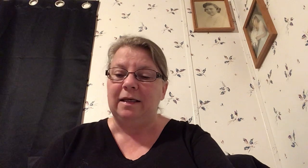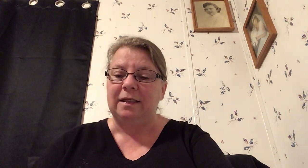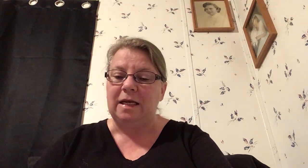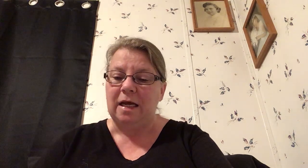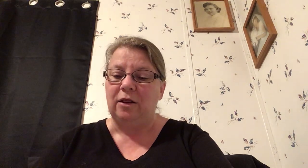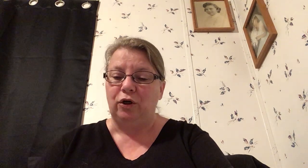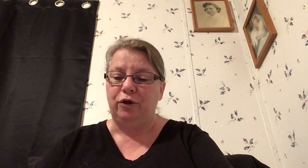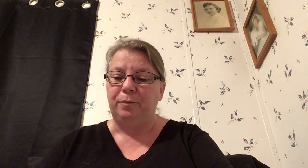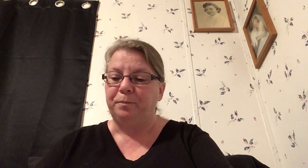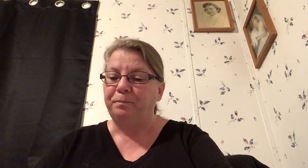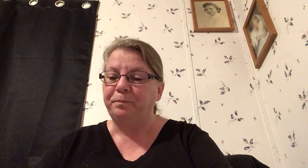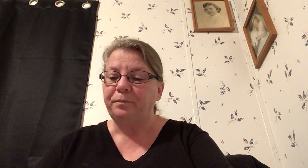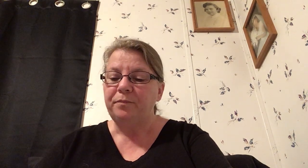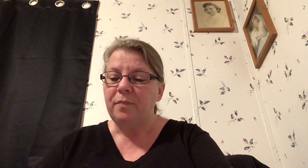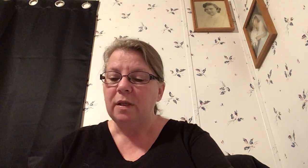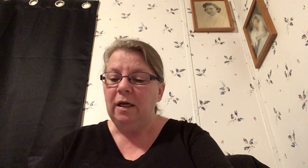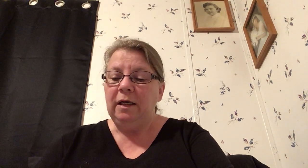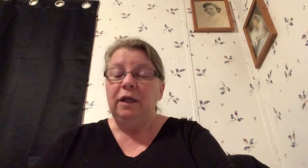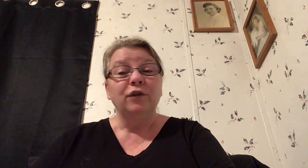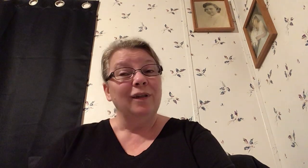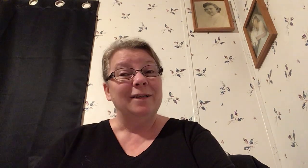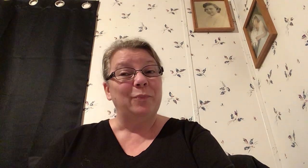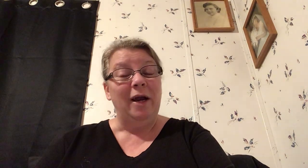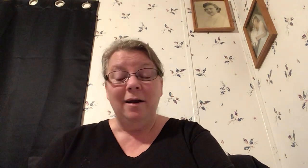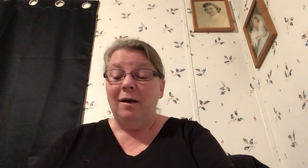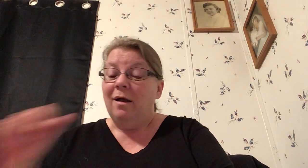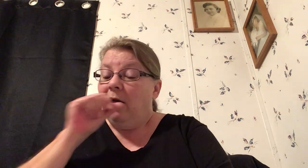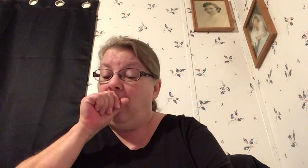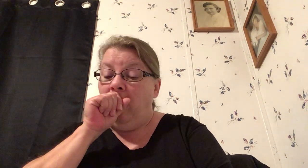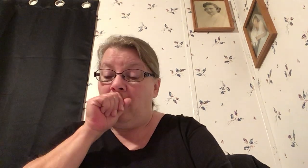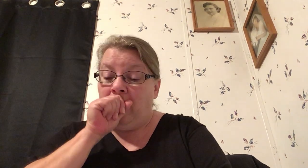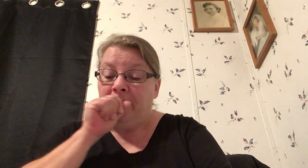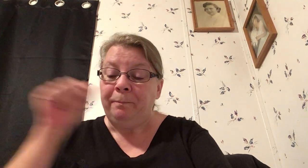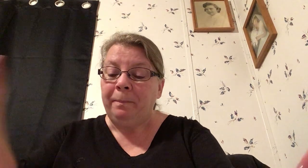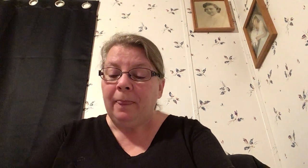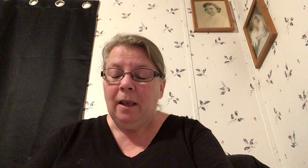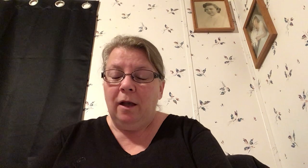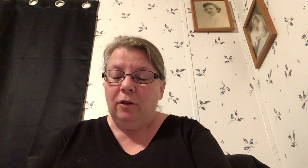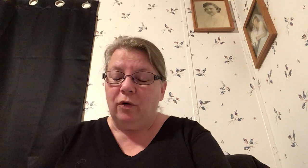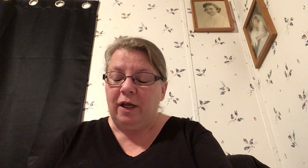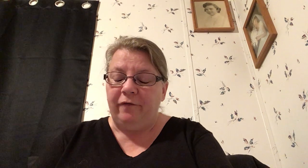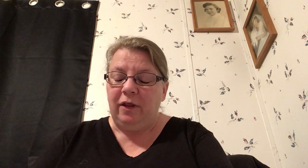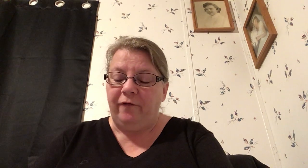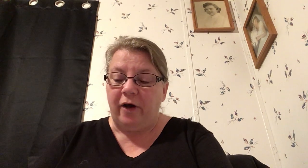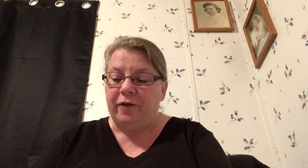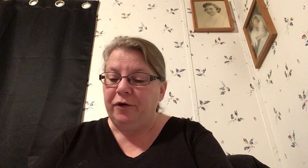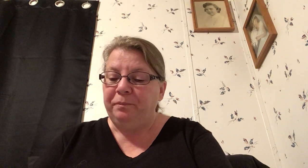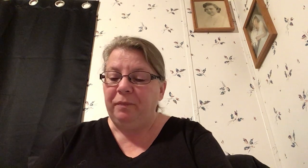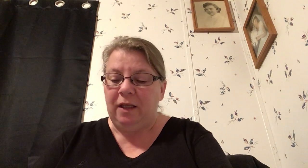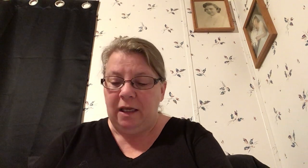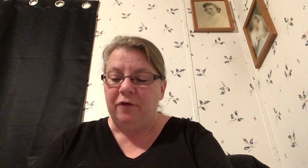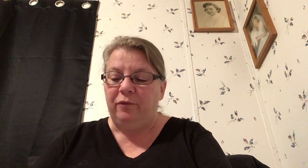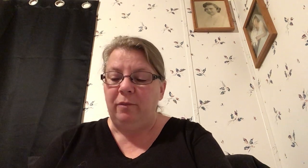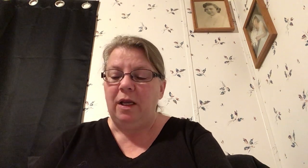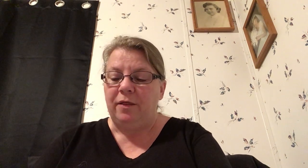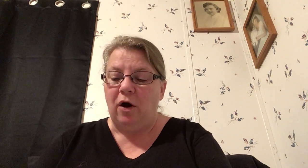listen and learn so let's pray lord heavenly father give me the